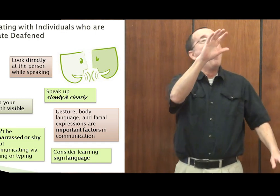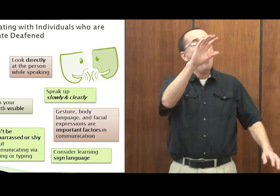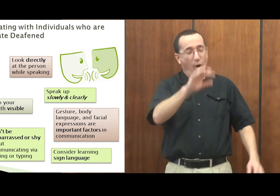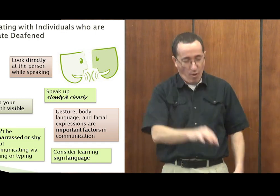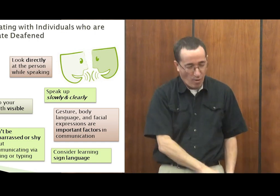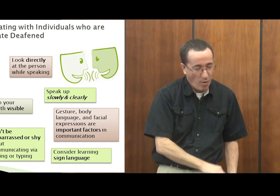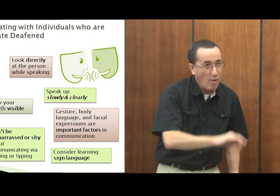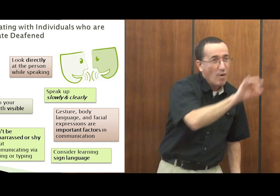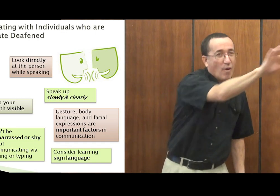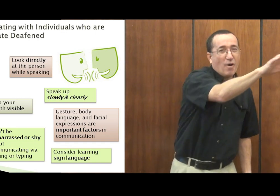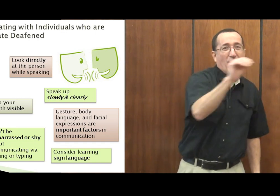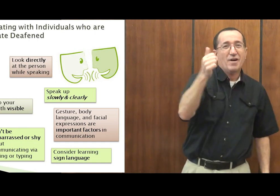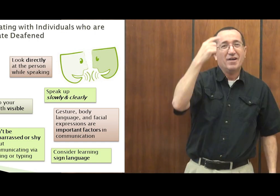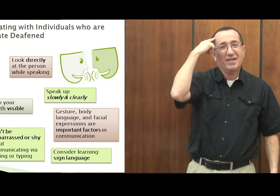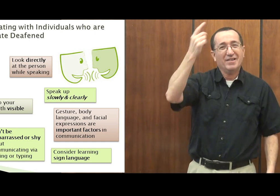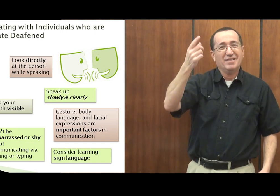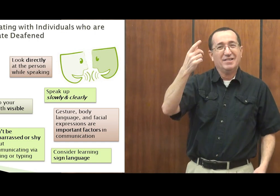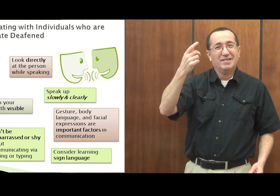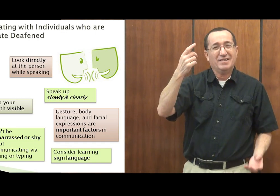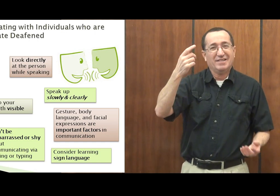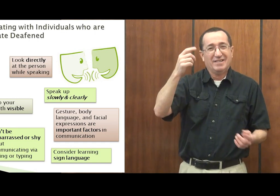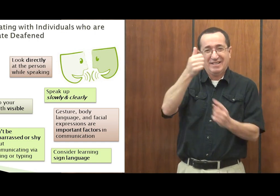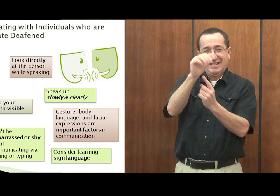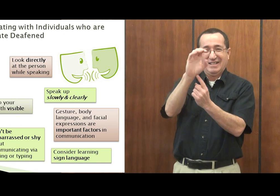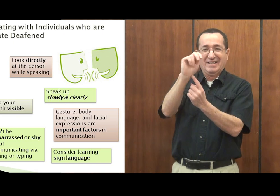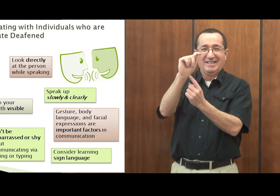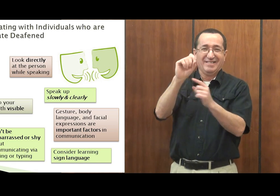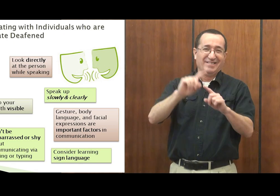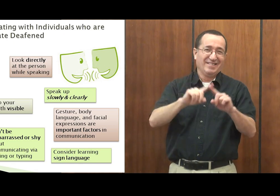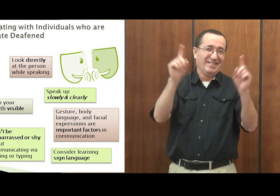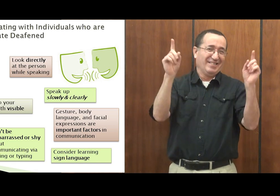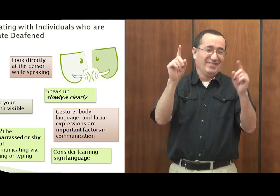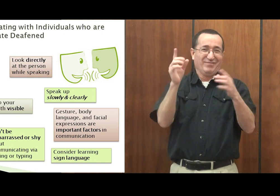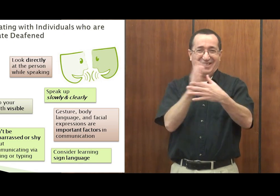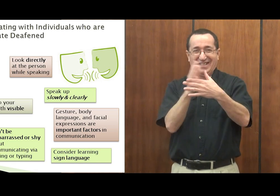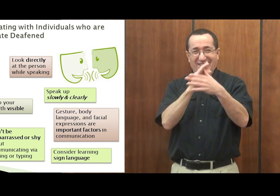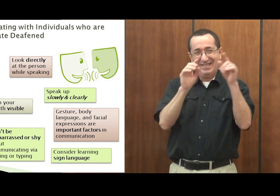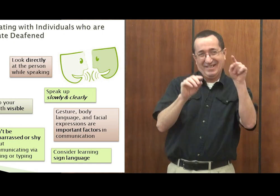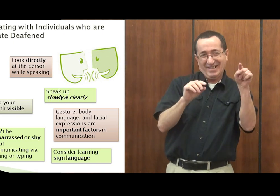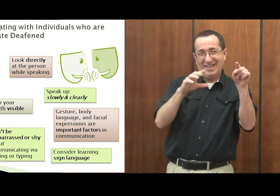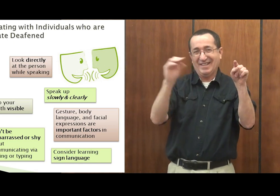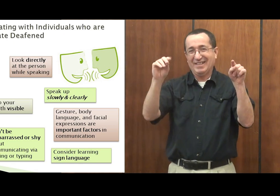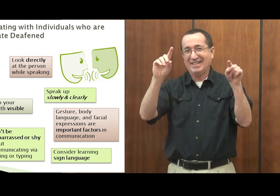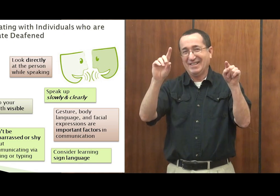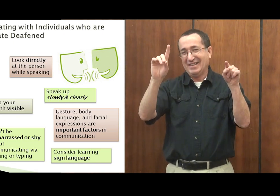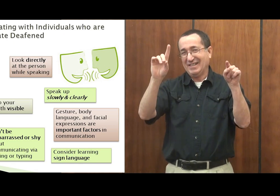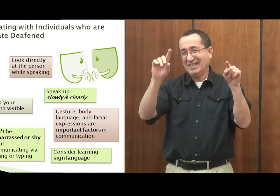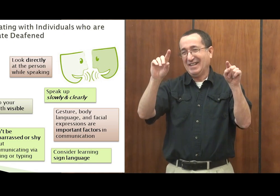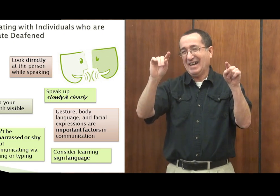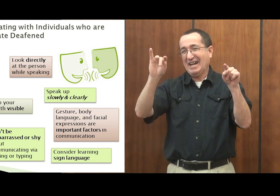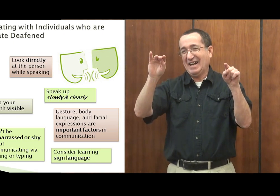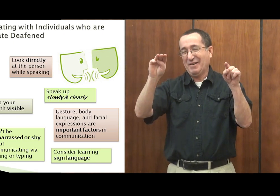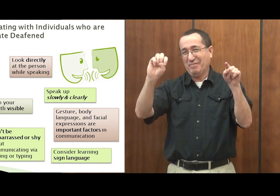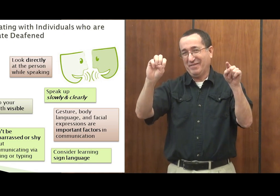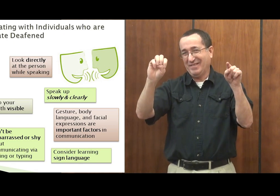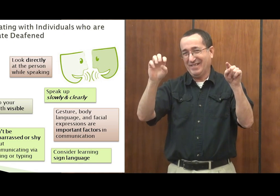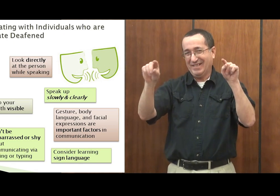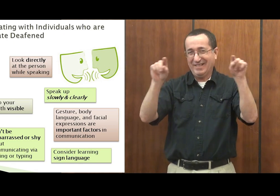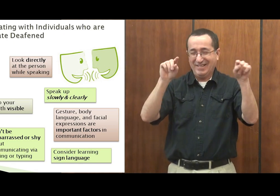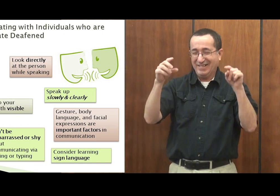deaf person is like, oh, sure, here, I can lend you a dime. 10 cents, it's just a different way to rephrase the same sentence. Because